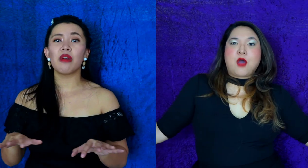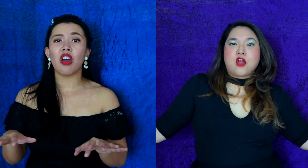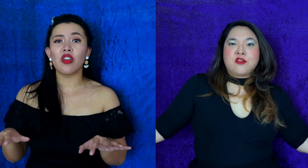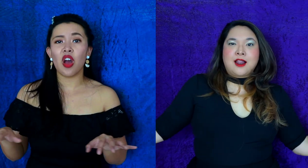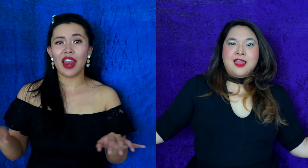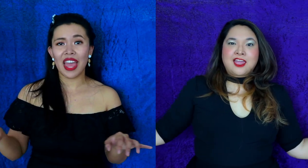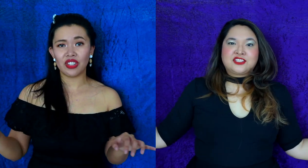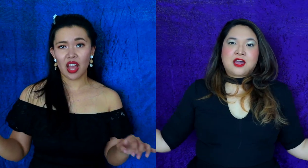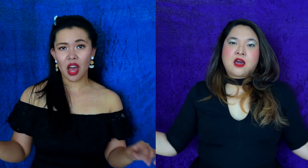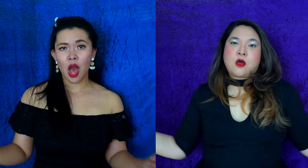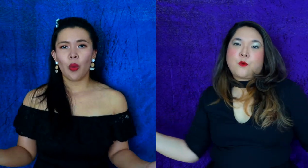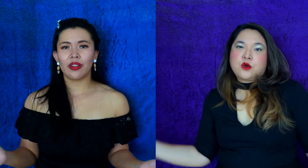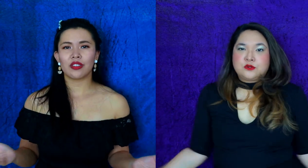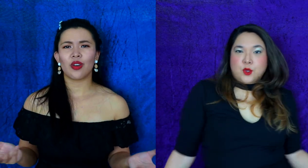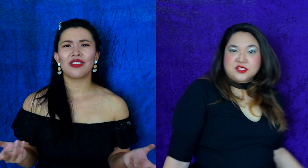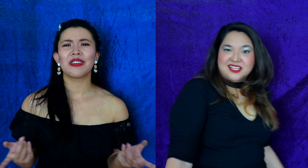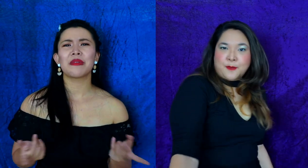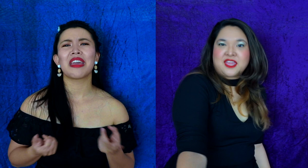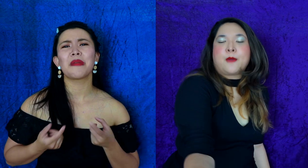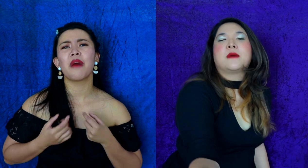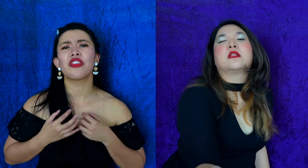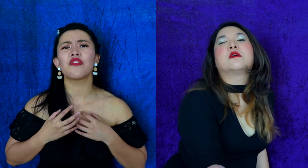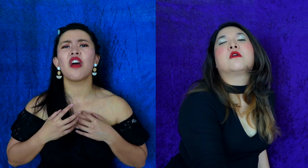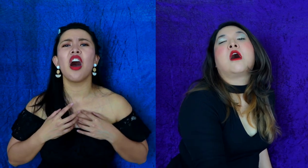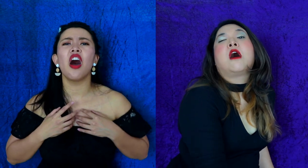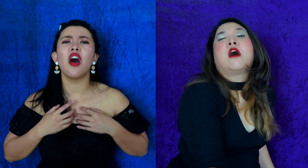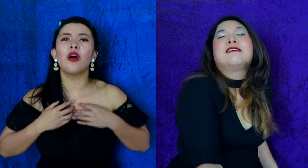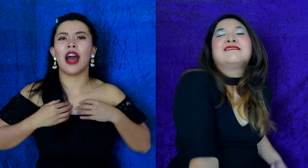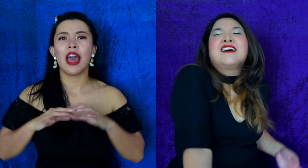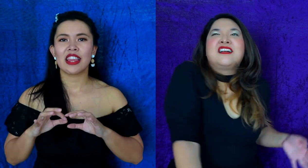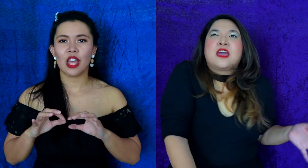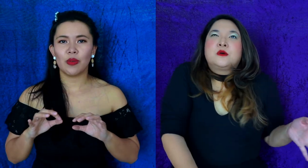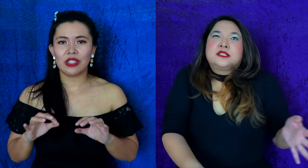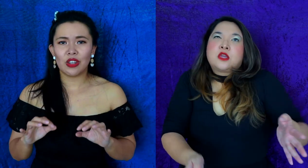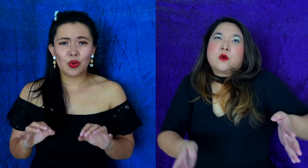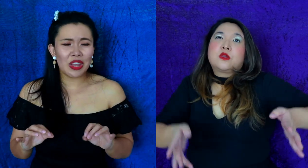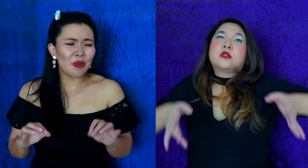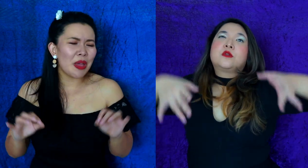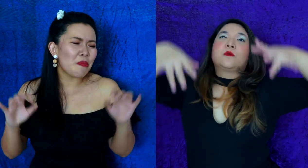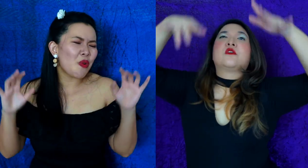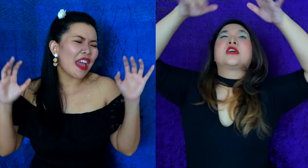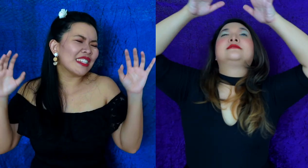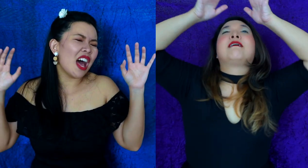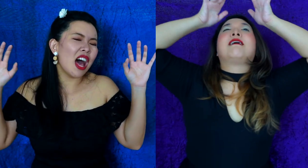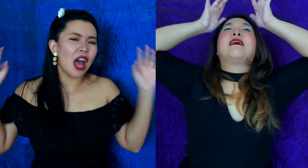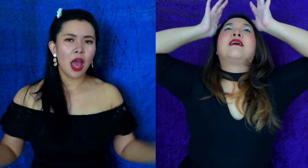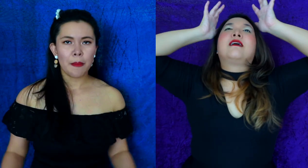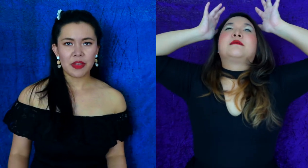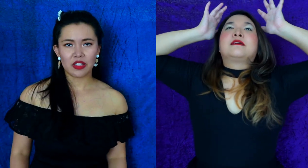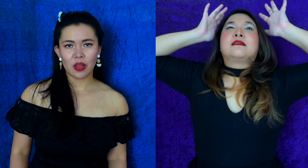Monro, Asia Will you totally be in my throne They will say oh when we praise ya Because I